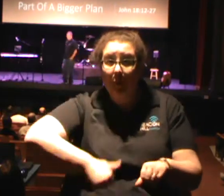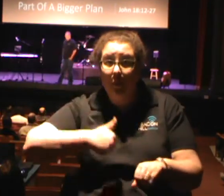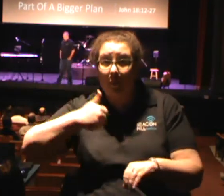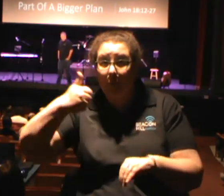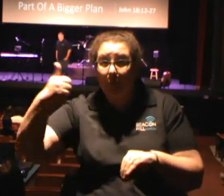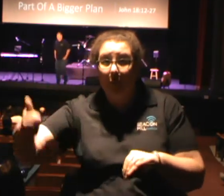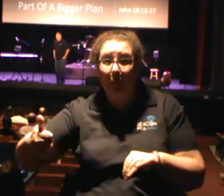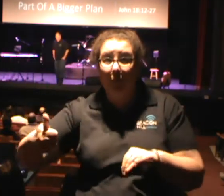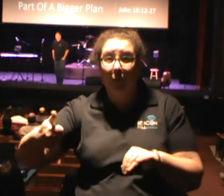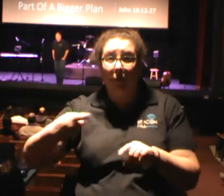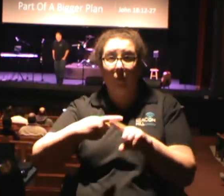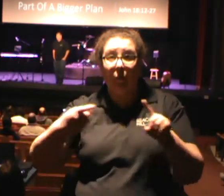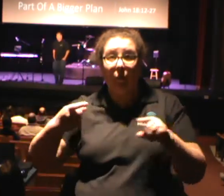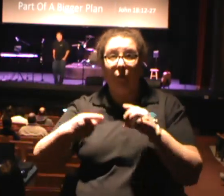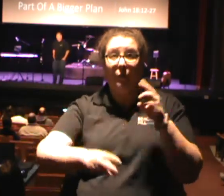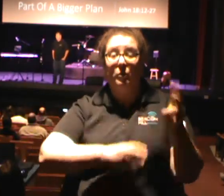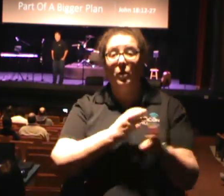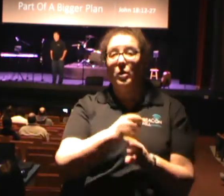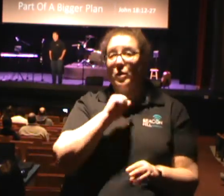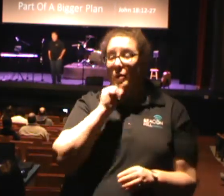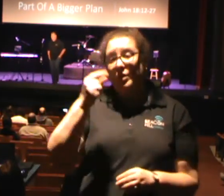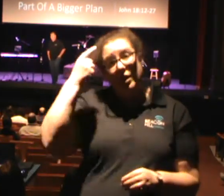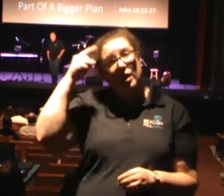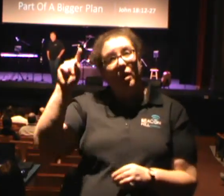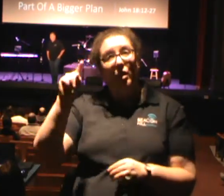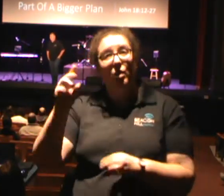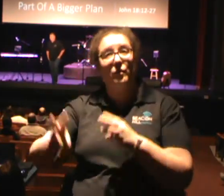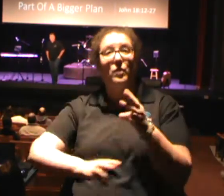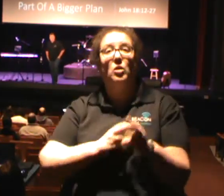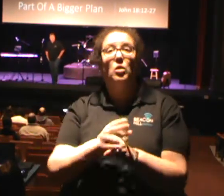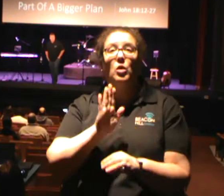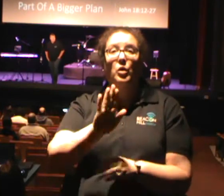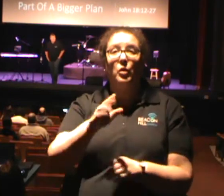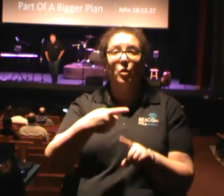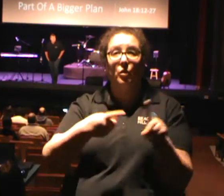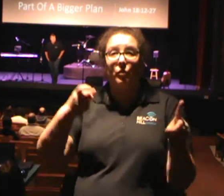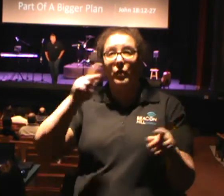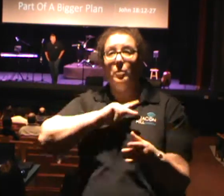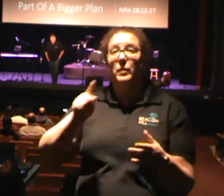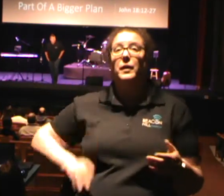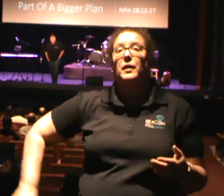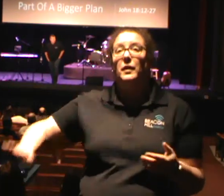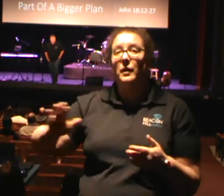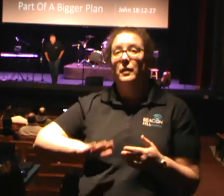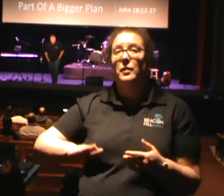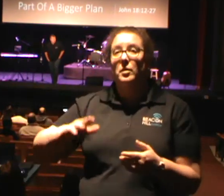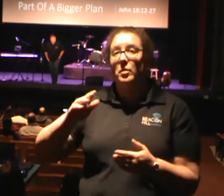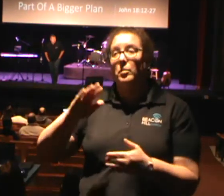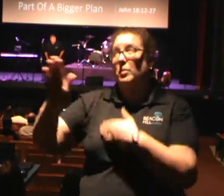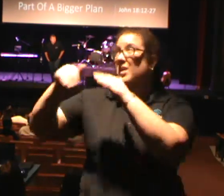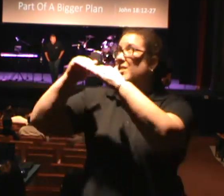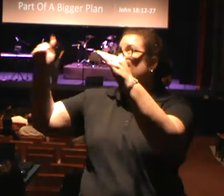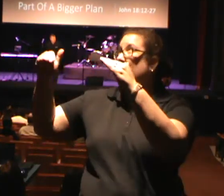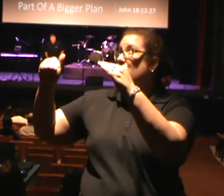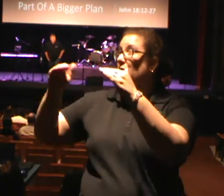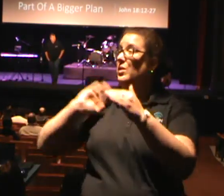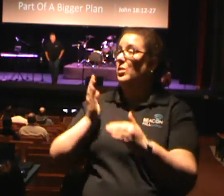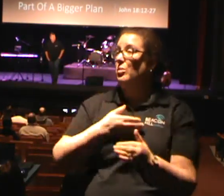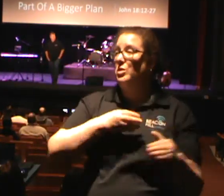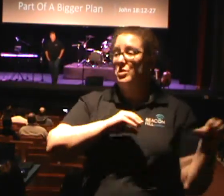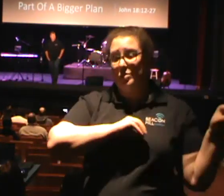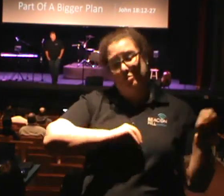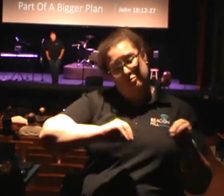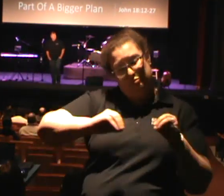from the world. You are not of this world. You are from the kingdom of heaven. And we are just passing through on our way home. Did get that this morning?